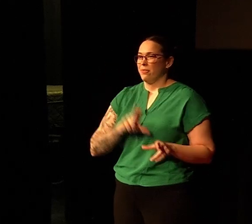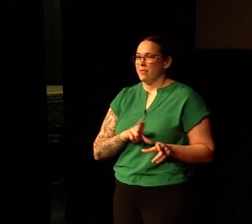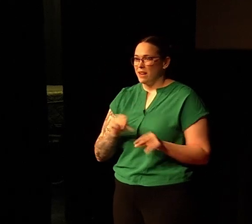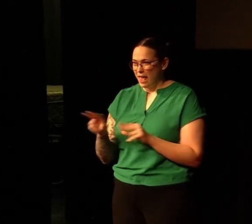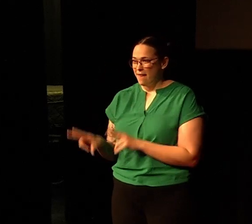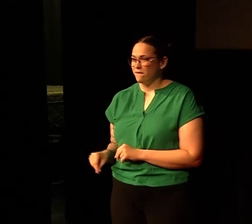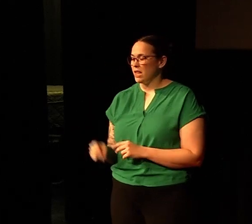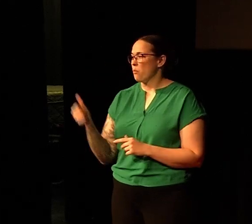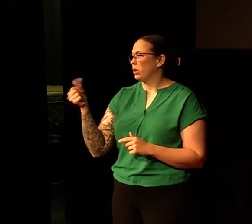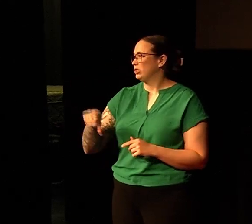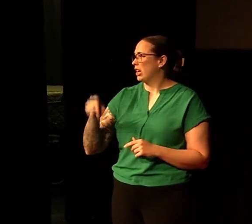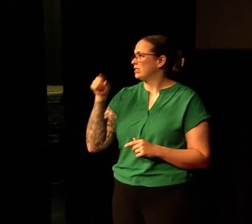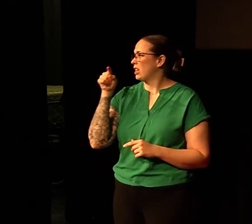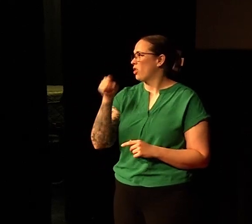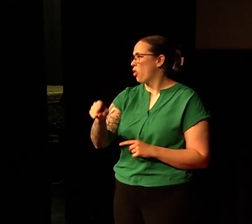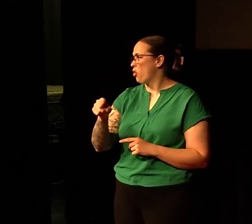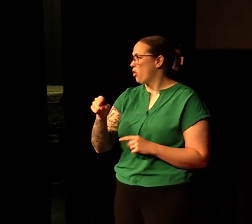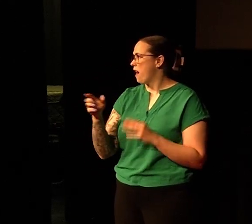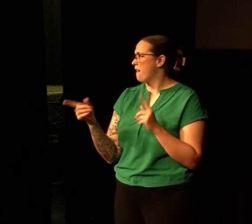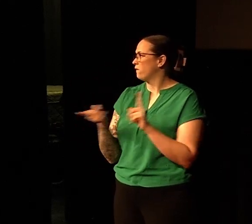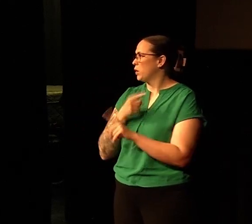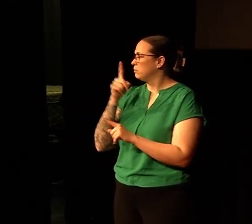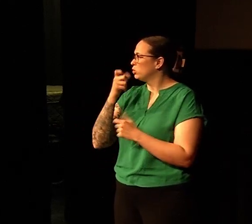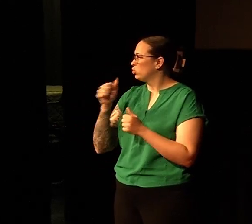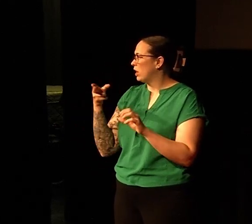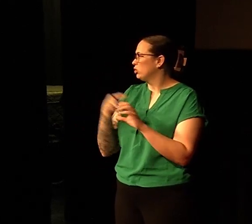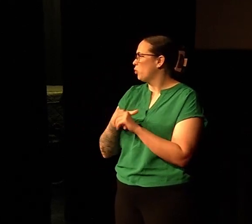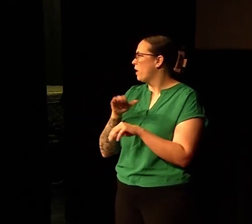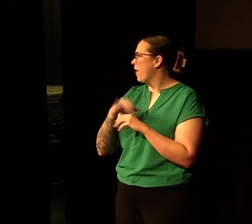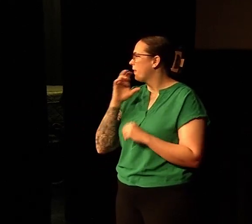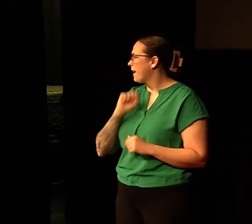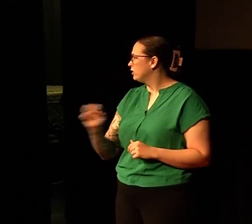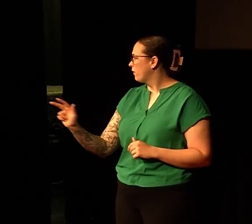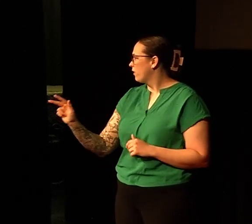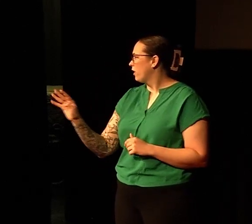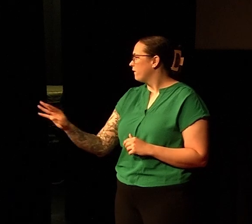The Navy had initially rejected her because she wanted to join when she was 34.